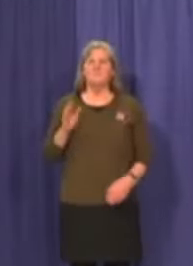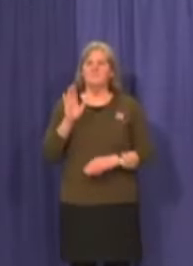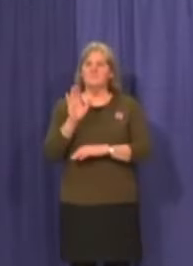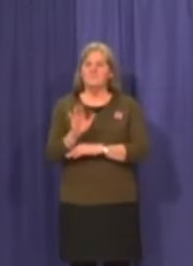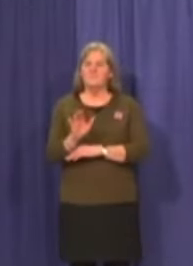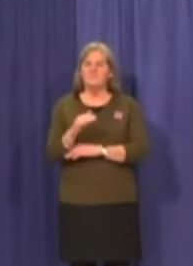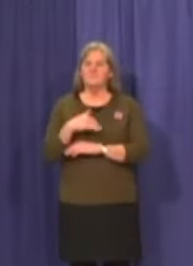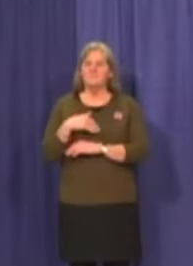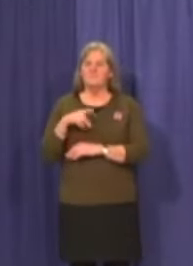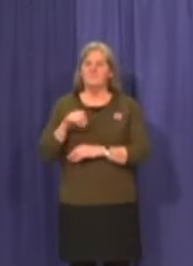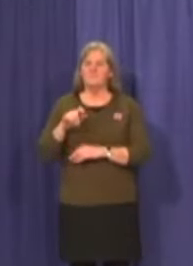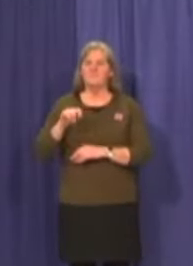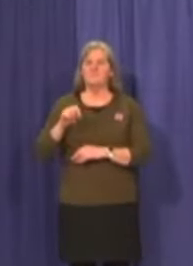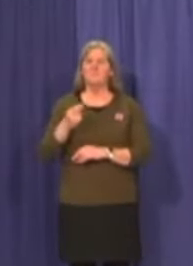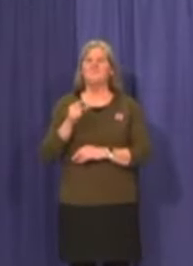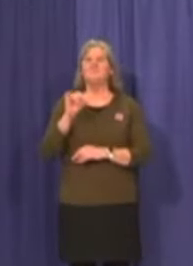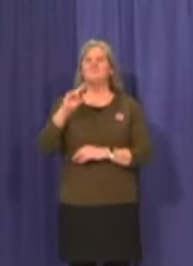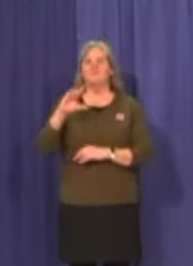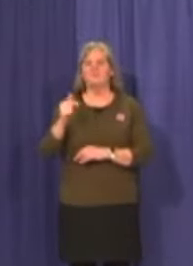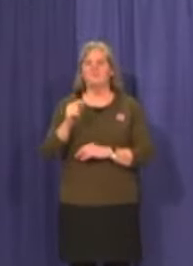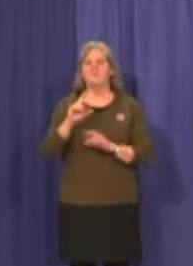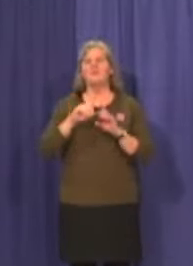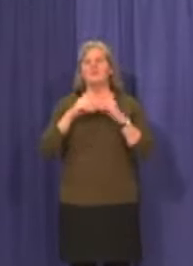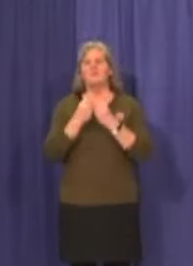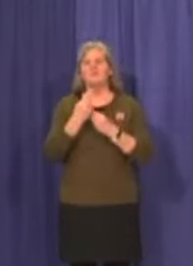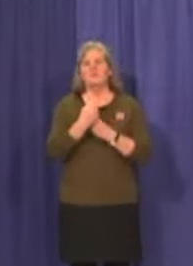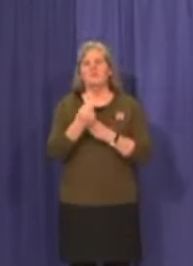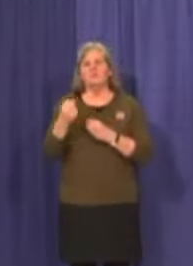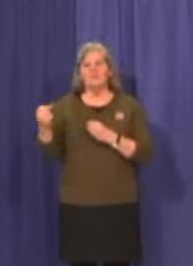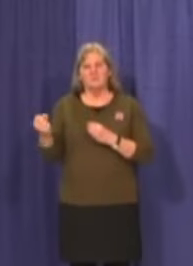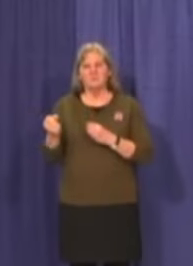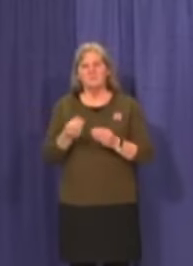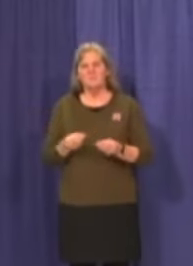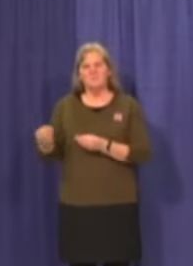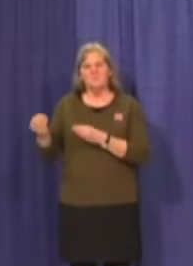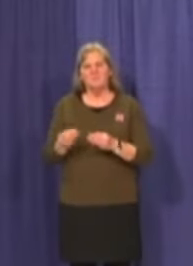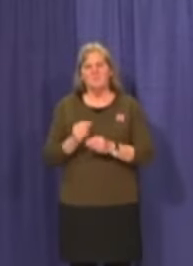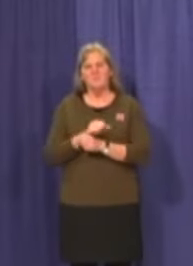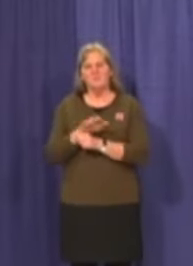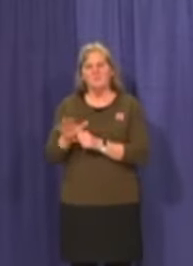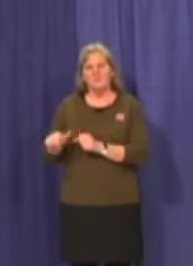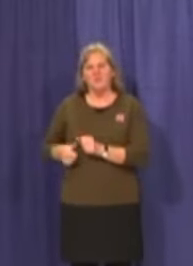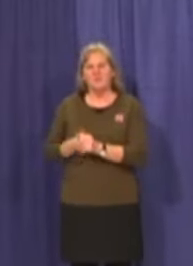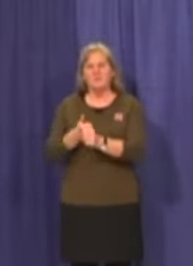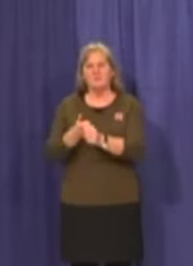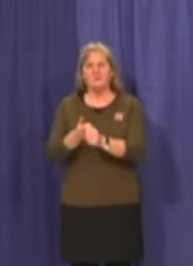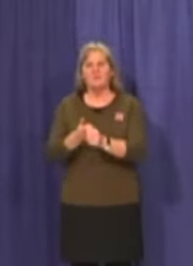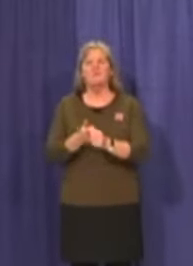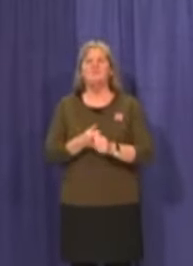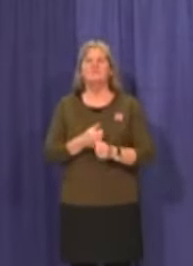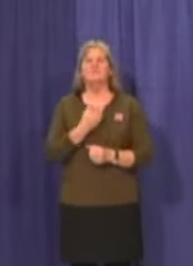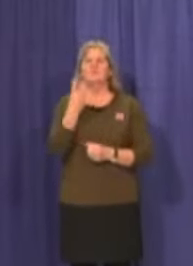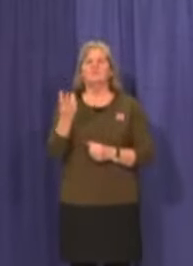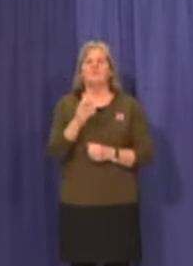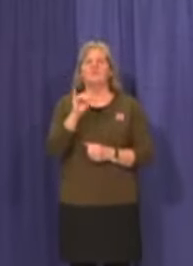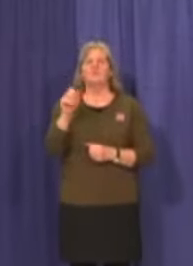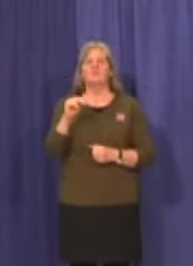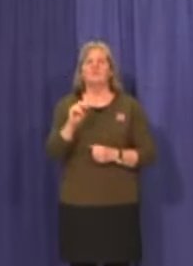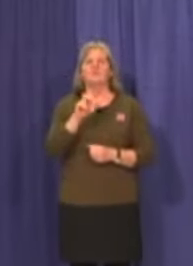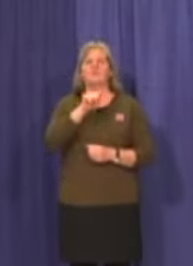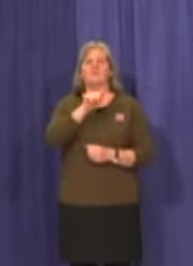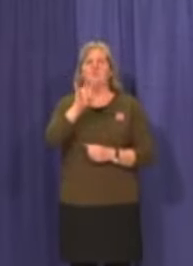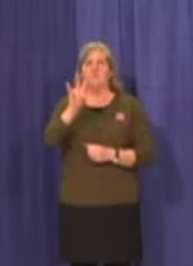Good afternoon. I'm Pat Living with the Department of Health and Social Services and your moderator for the COVID-19 update for Wednesday, January